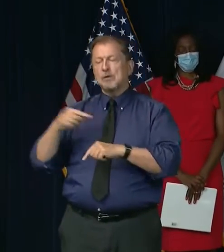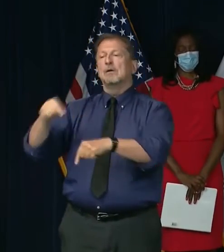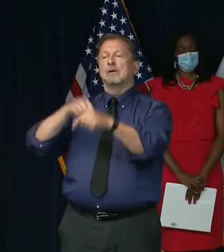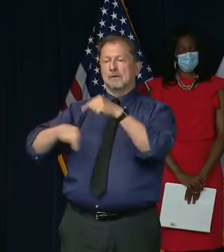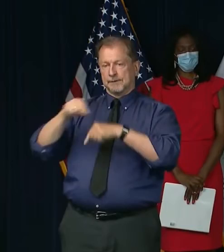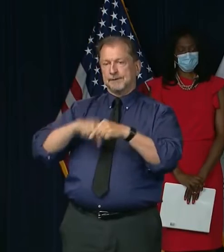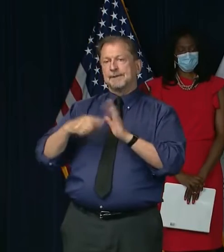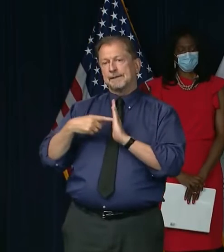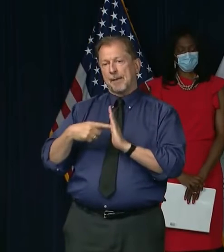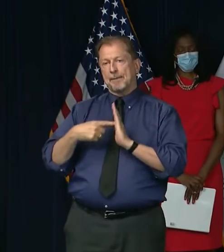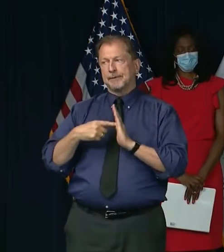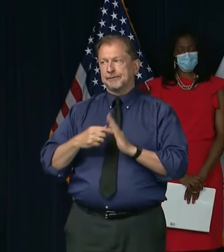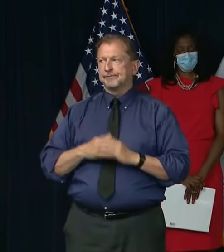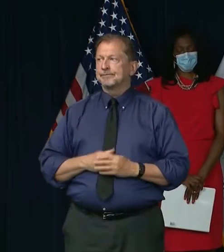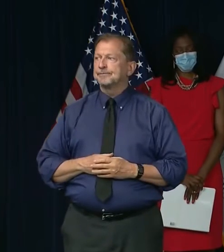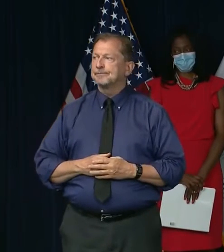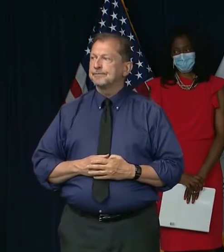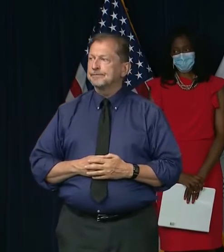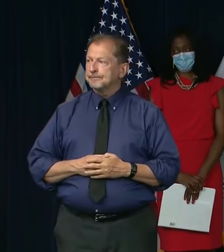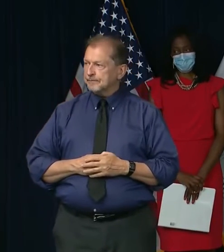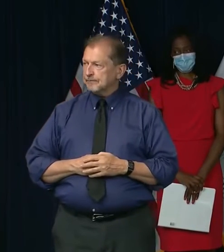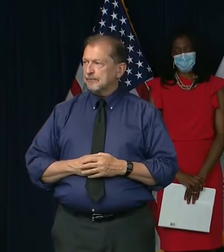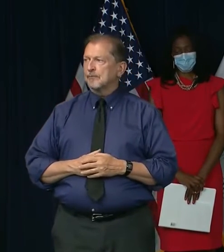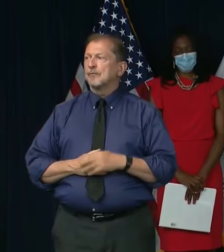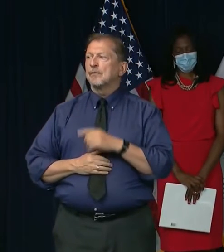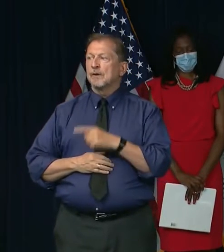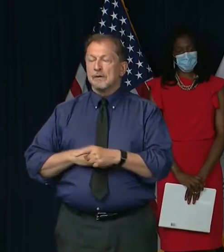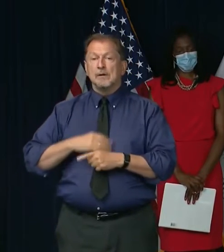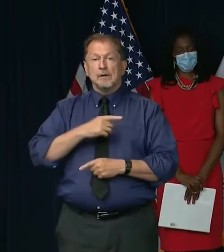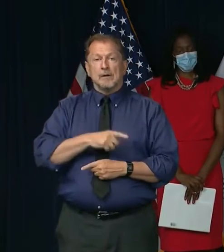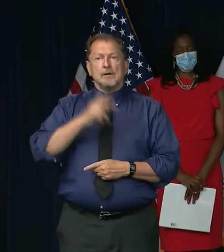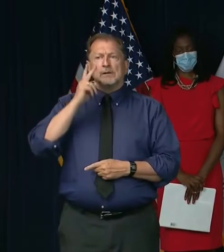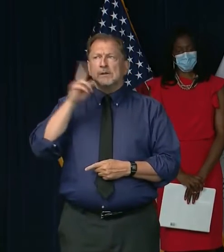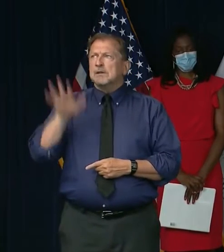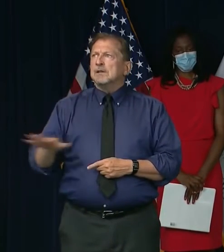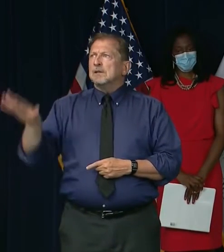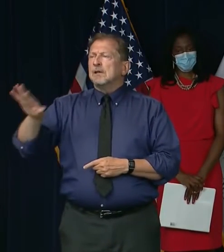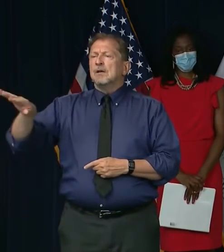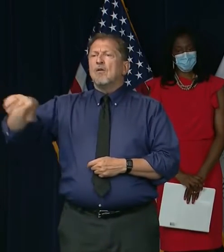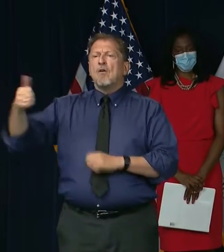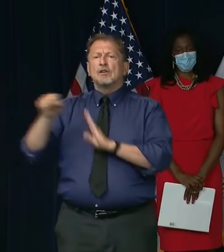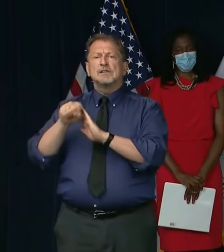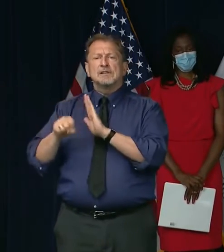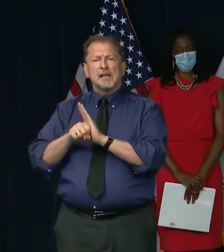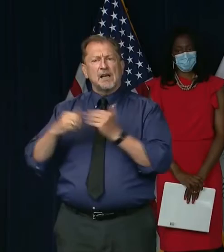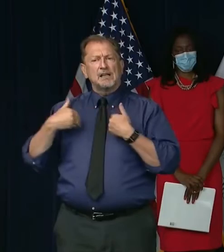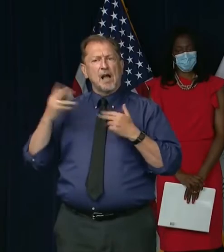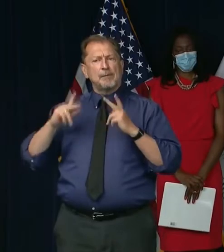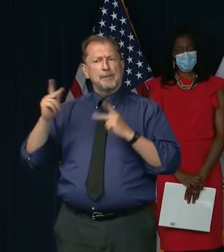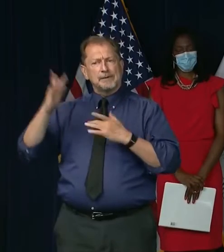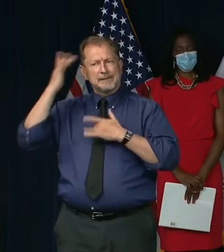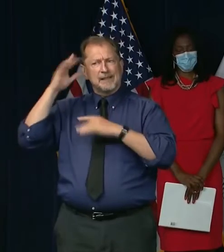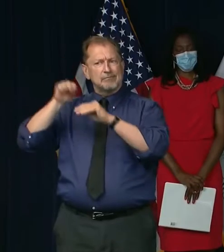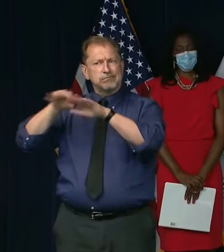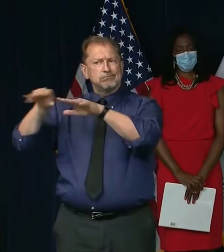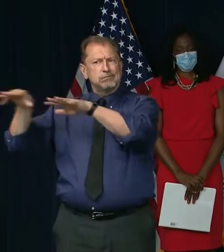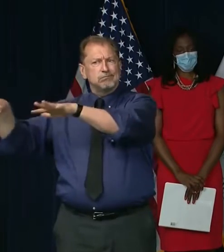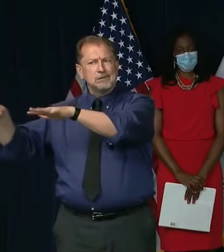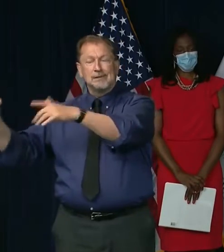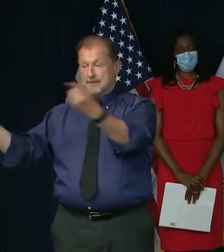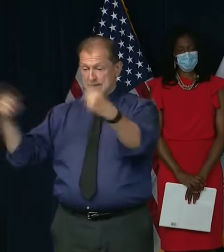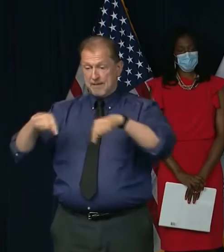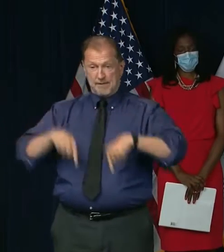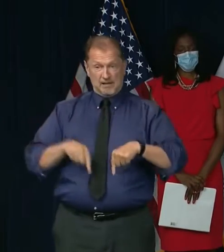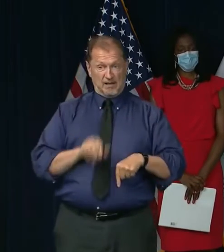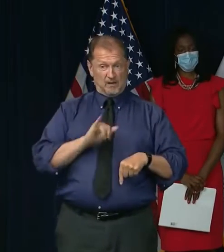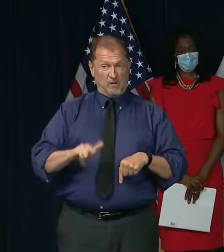Okay. So in the country, we've seen some spikes in cases among young people. Are we seeing any of that in our new cases that have been reported in the past couple